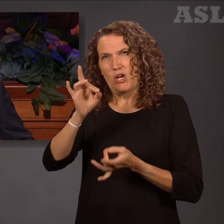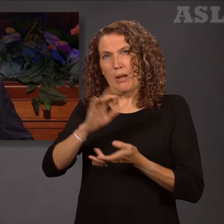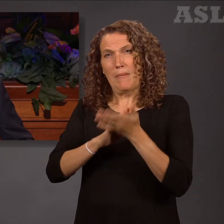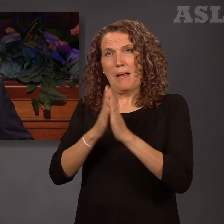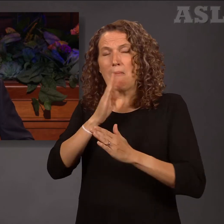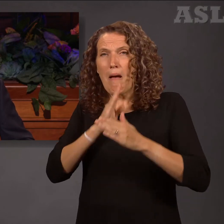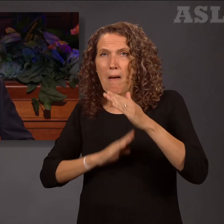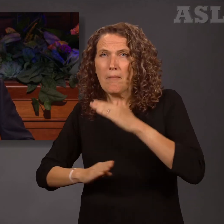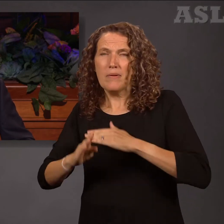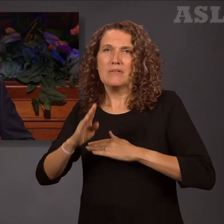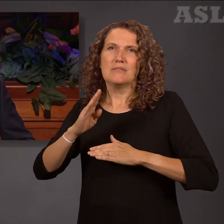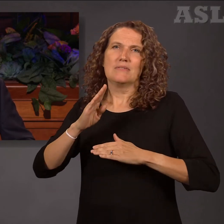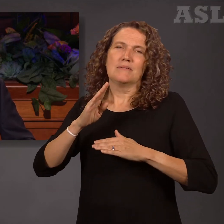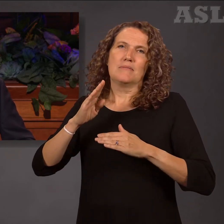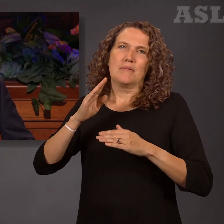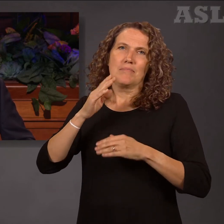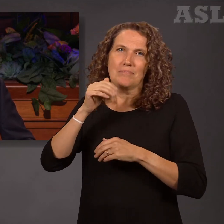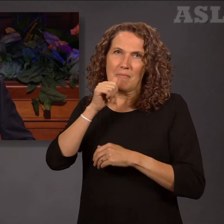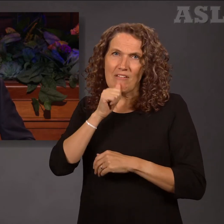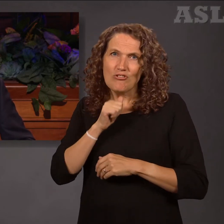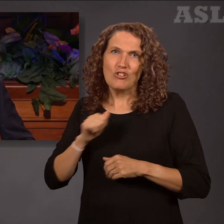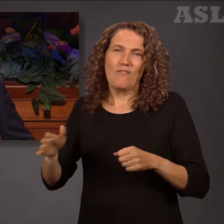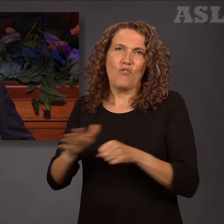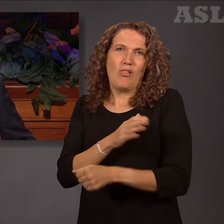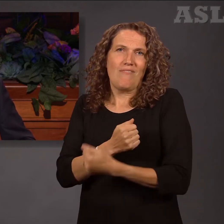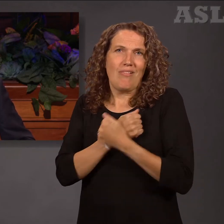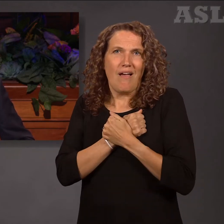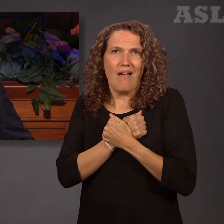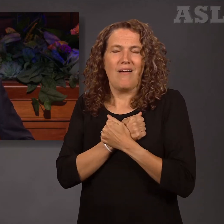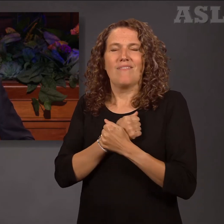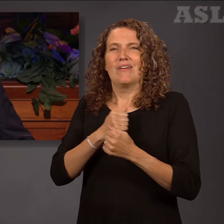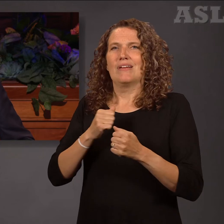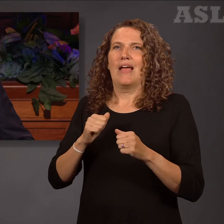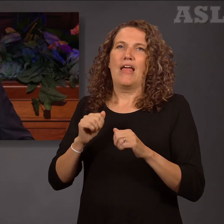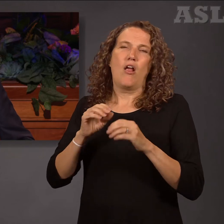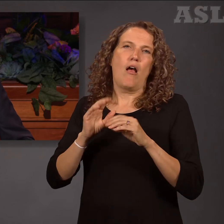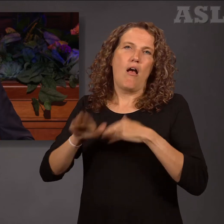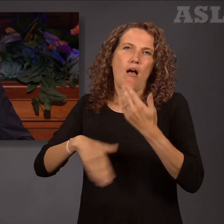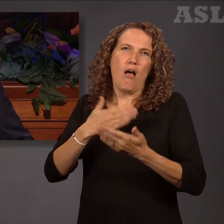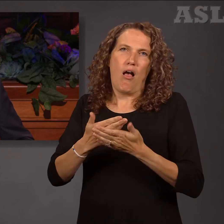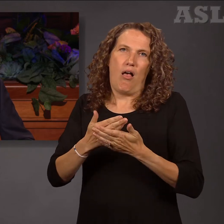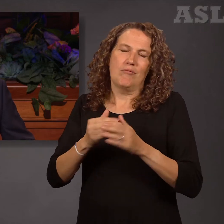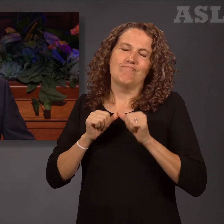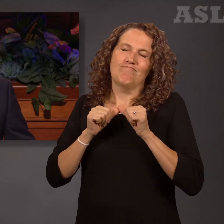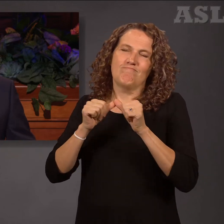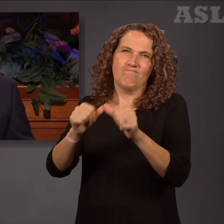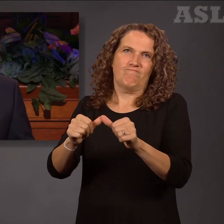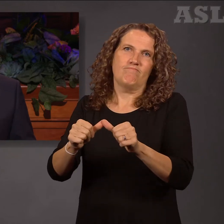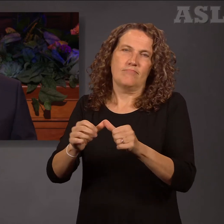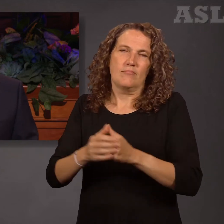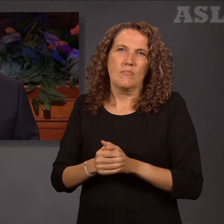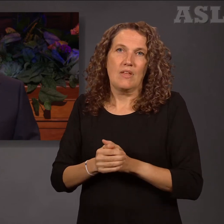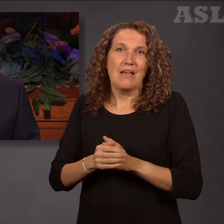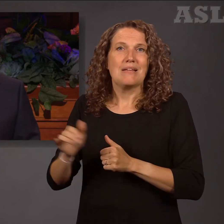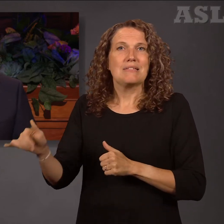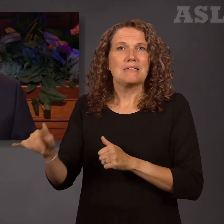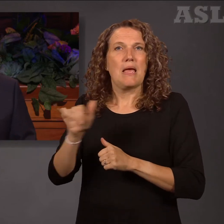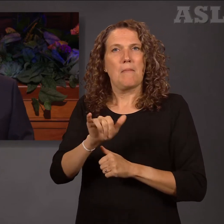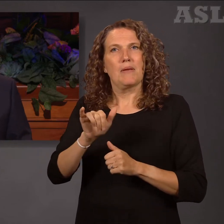patient, full of love, and all longsuffering. The same can be applied to the trials of life.